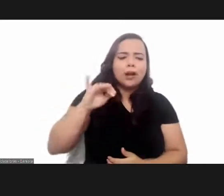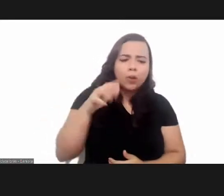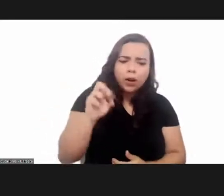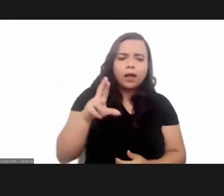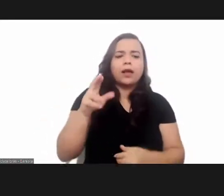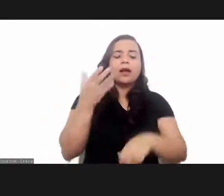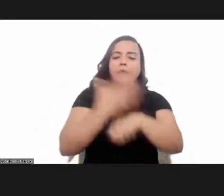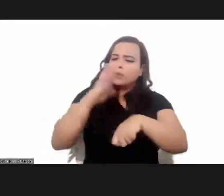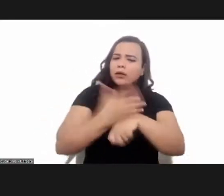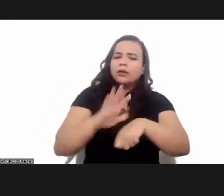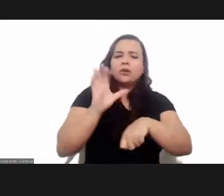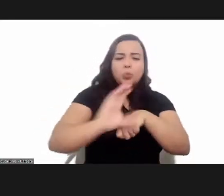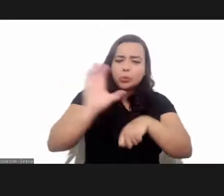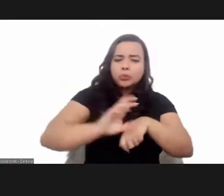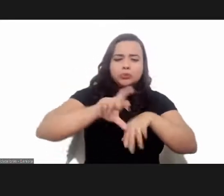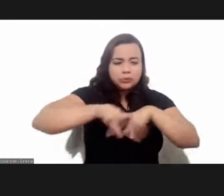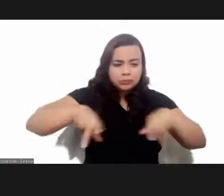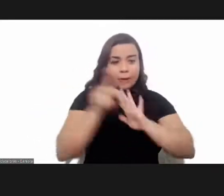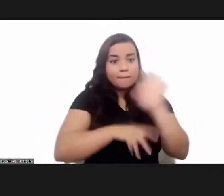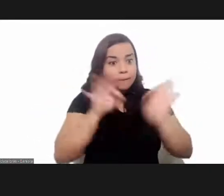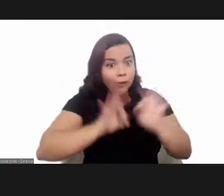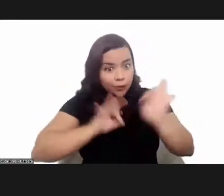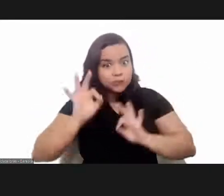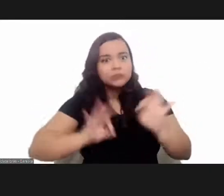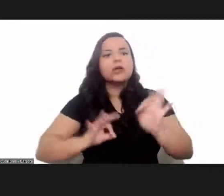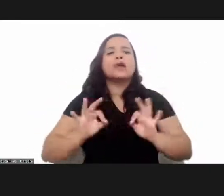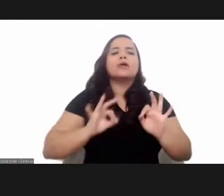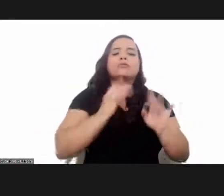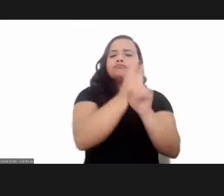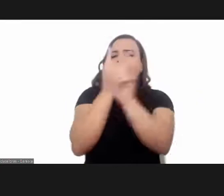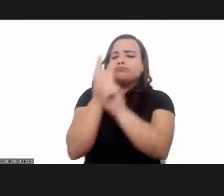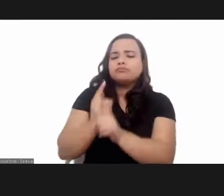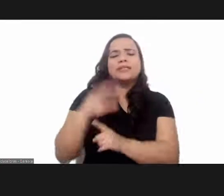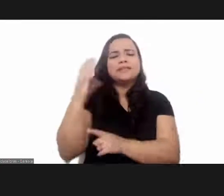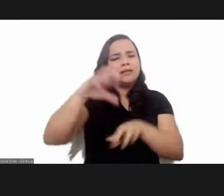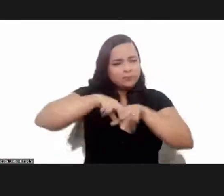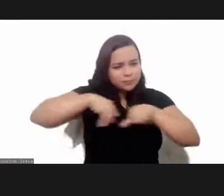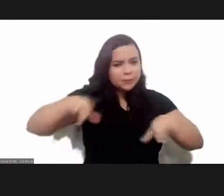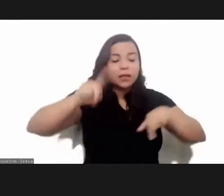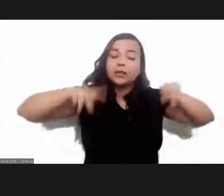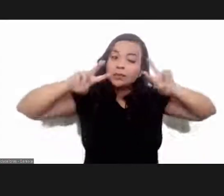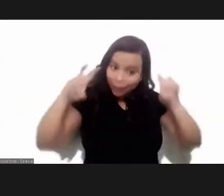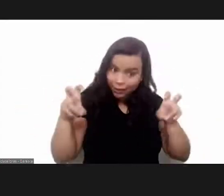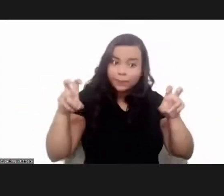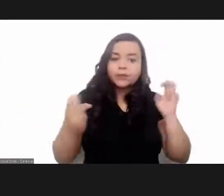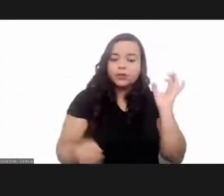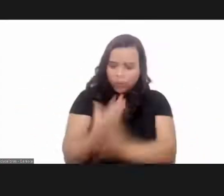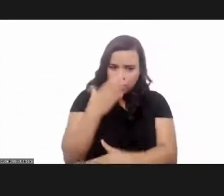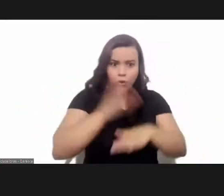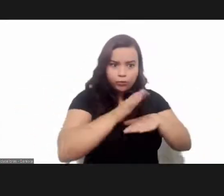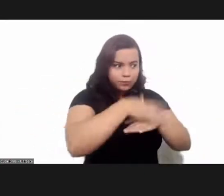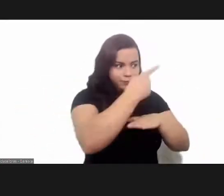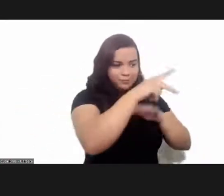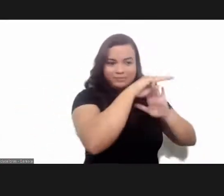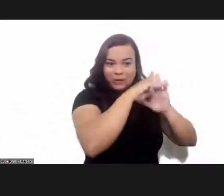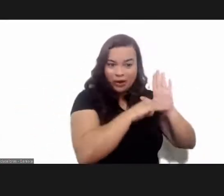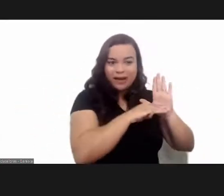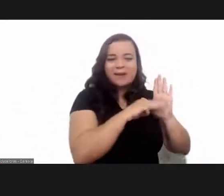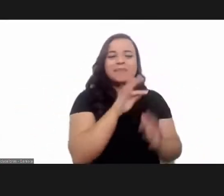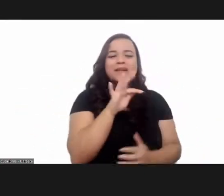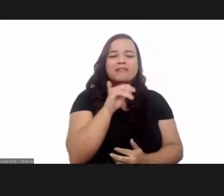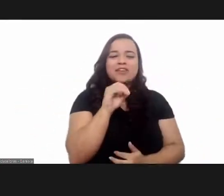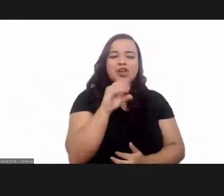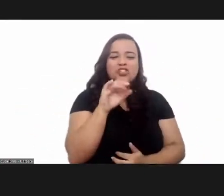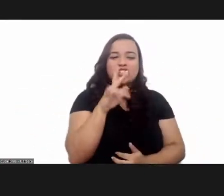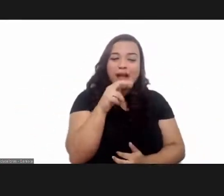training, scientific dissemination are all products and themes which were born or at some and involved Fiocruz in these 22